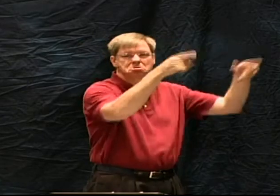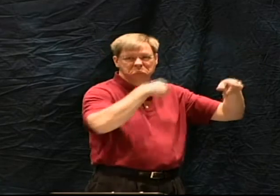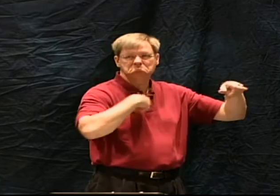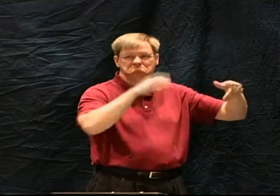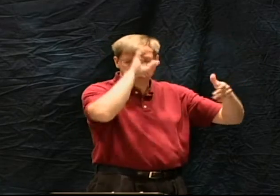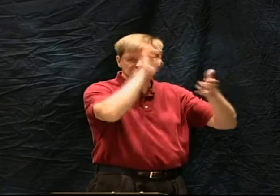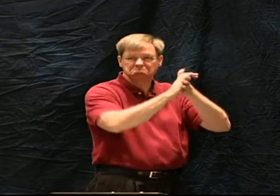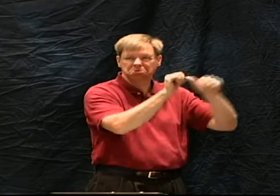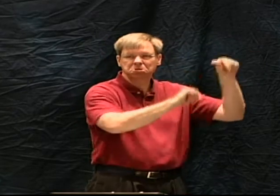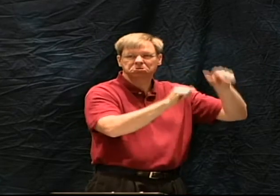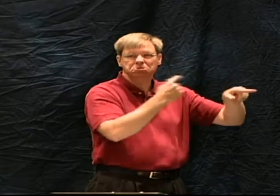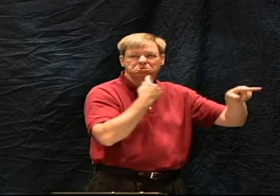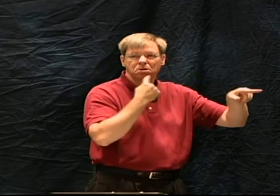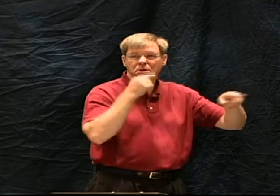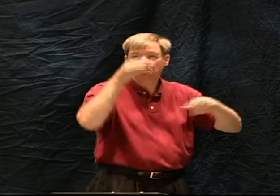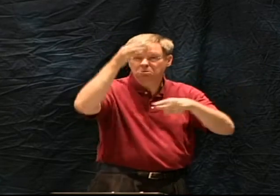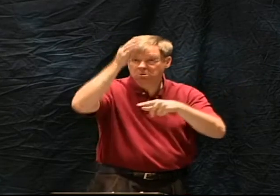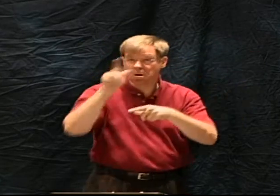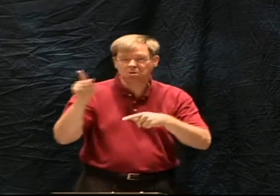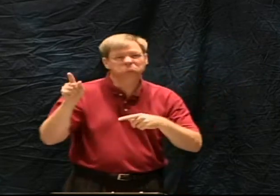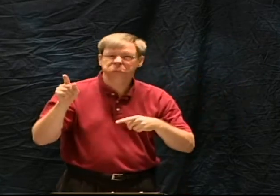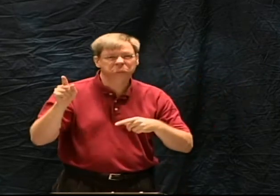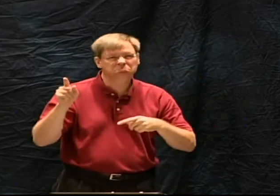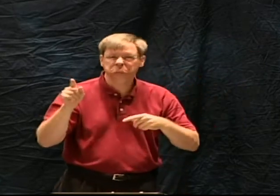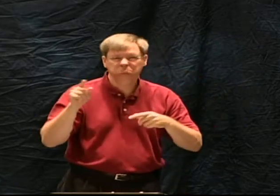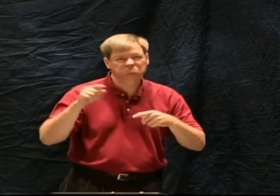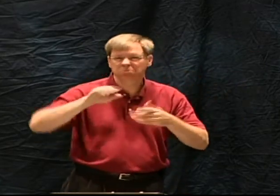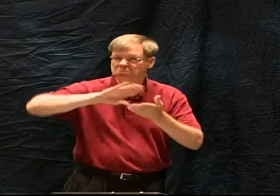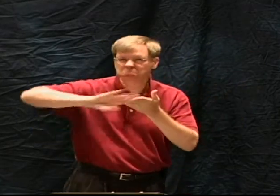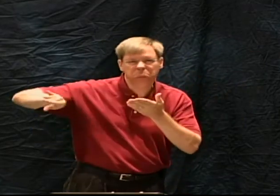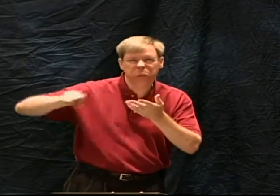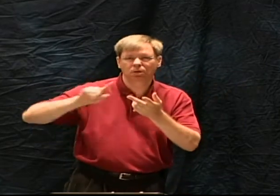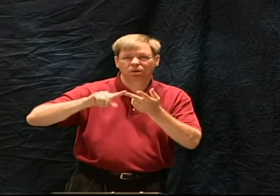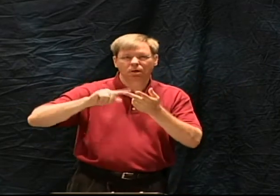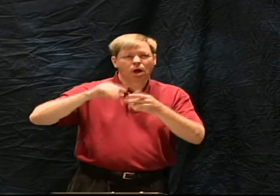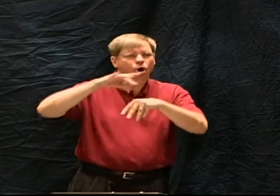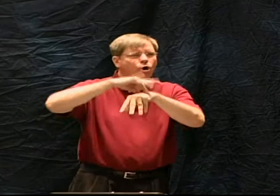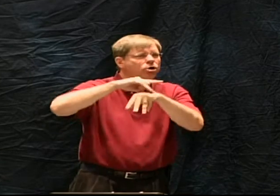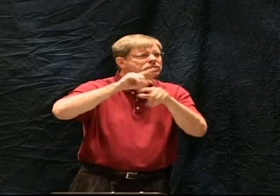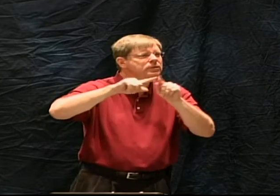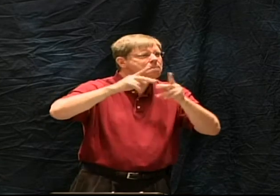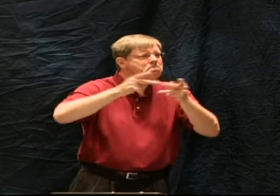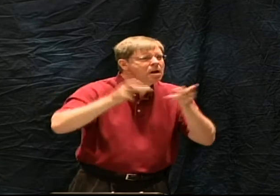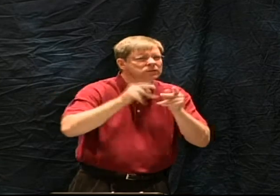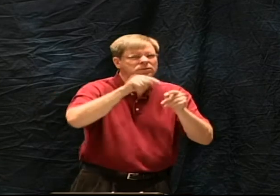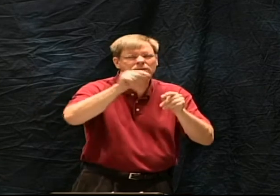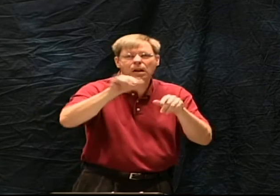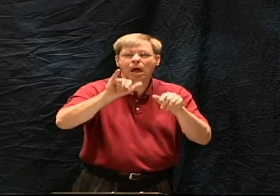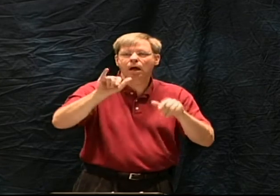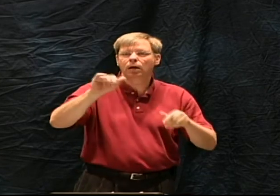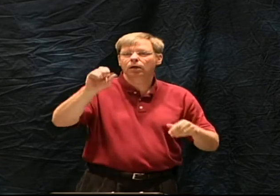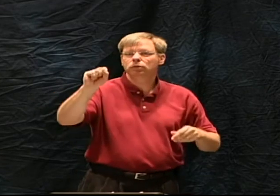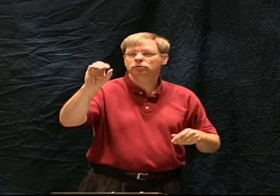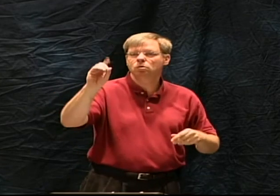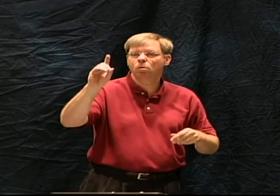cosmology, God's making of the earth, how the earth came about, origin of life and other scientific